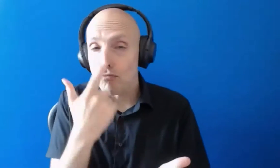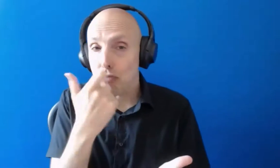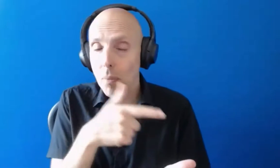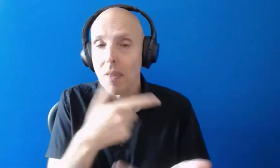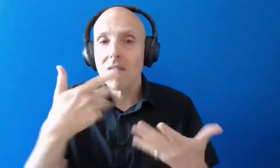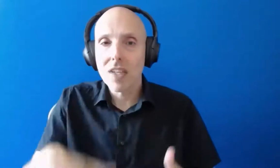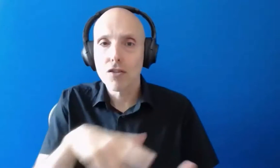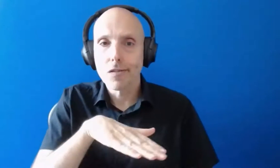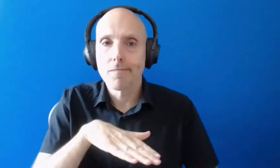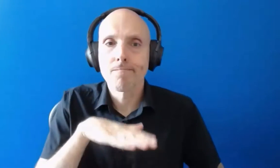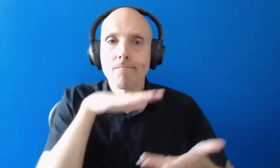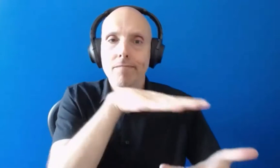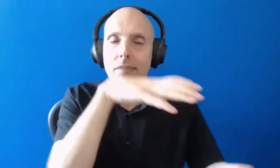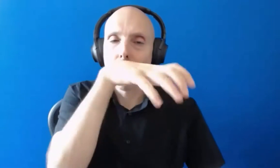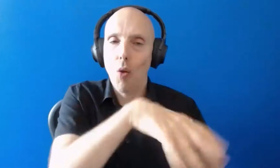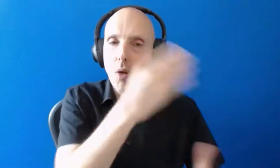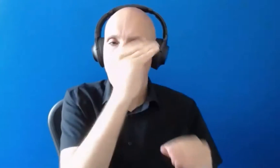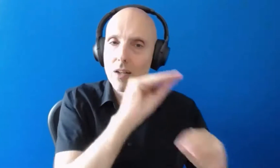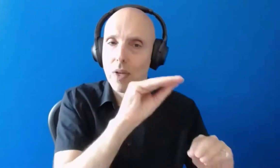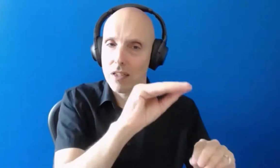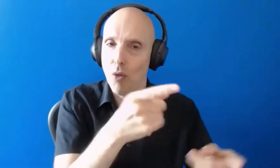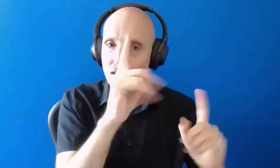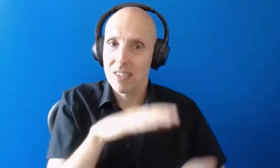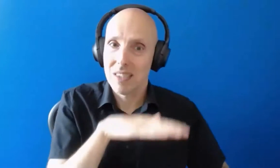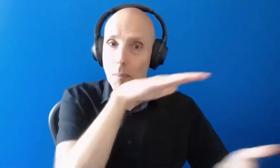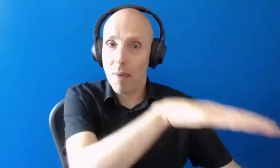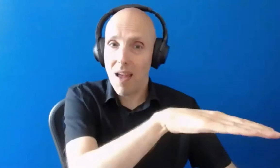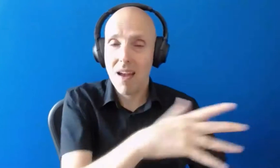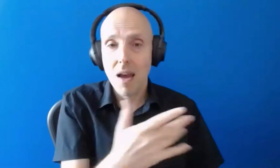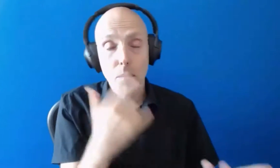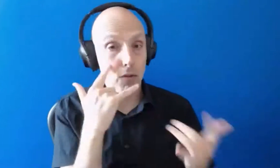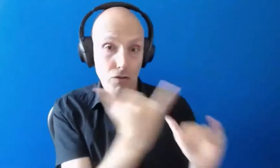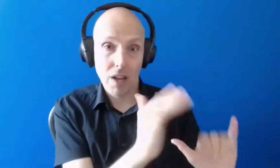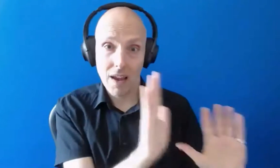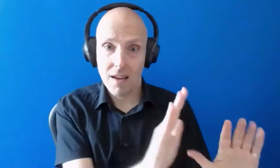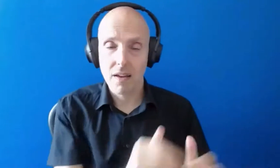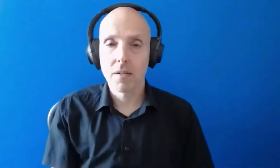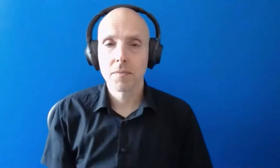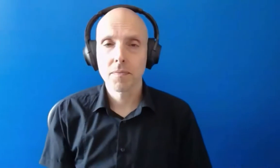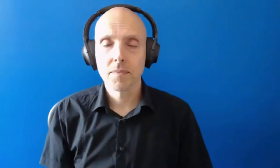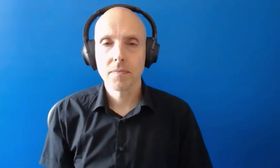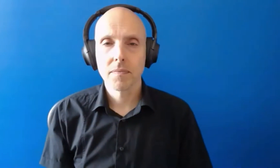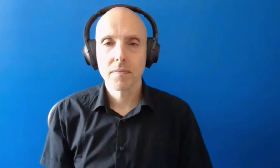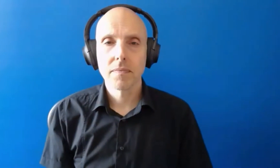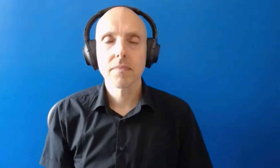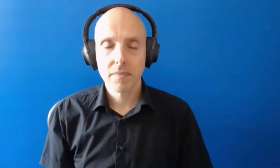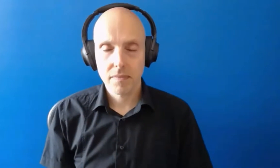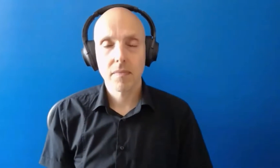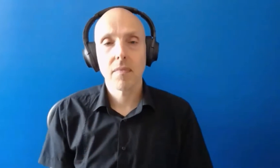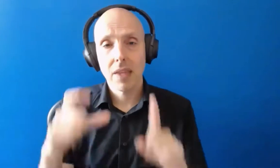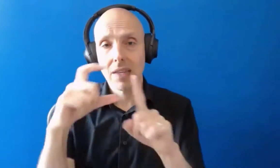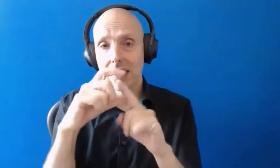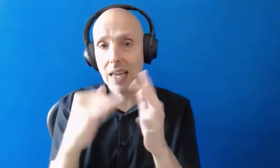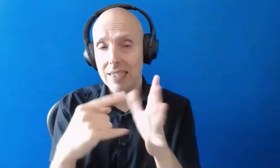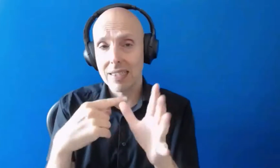back um to the local education authority um but it's best to probably check with them in terms of your dsa equipment